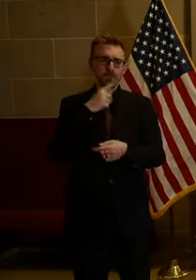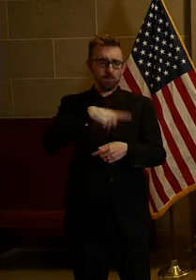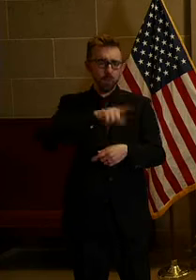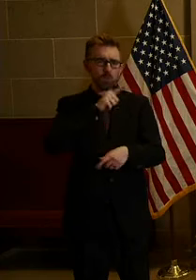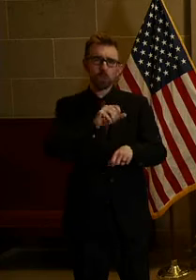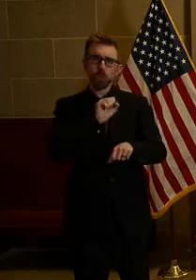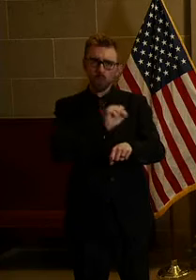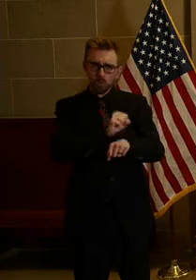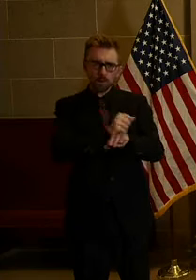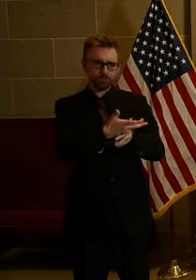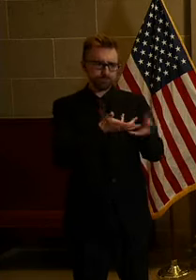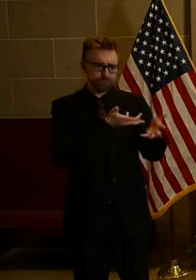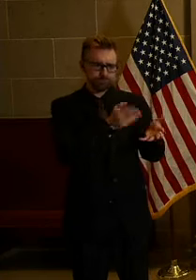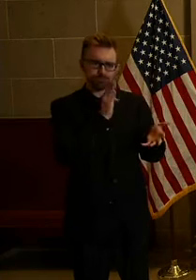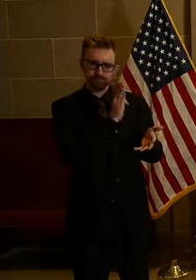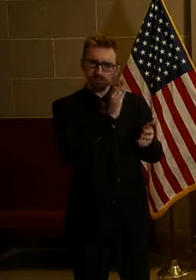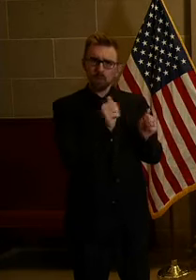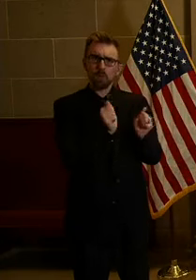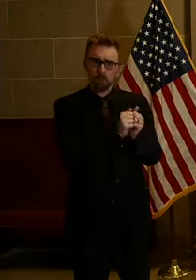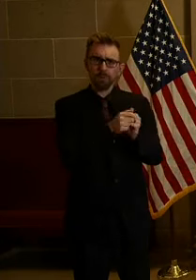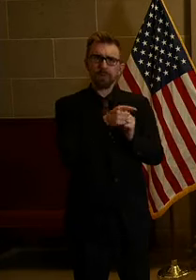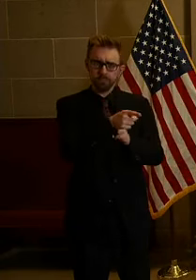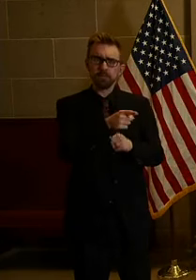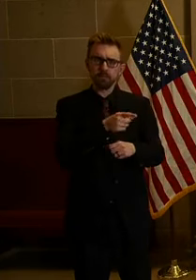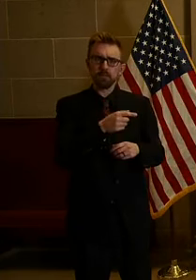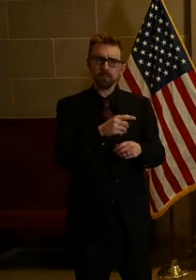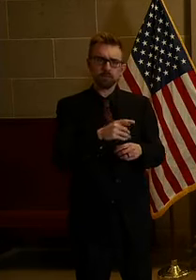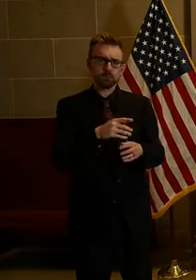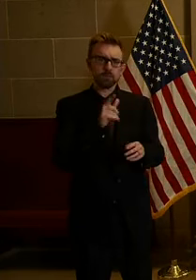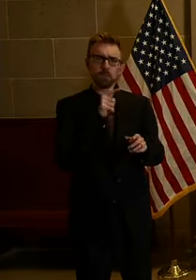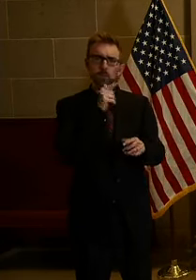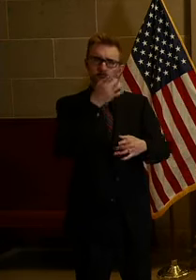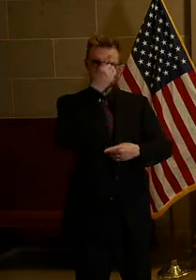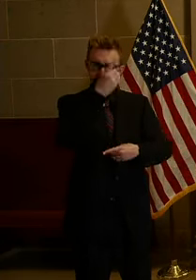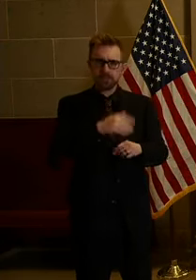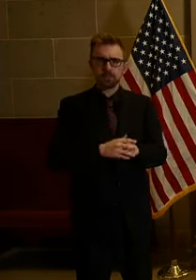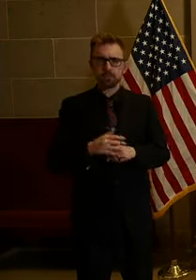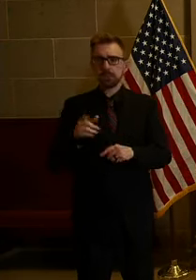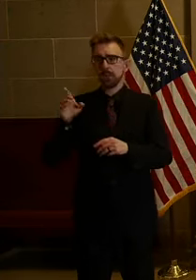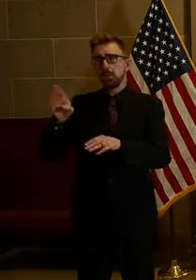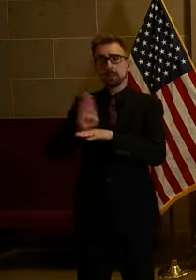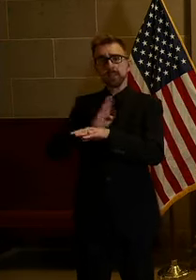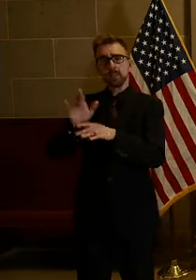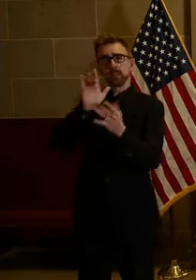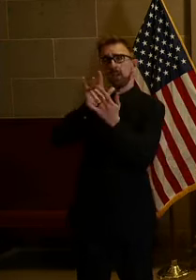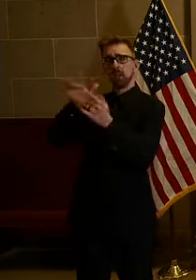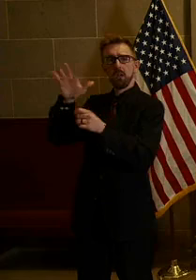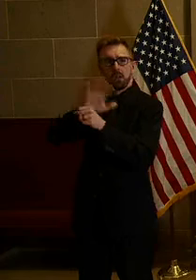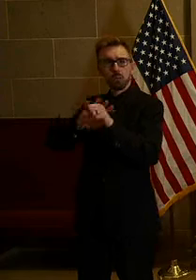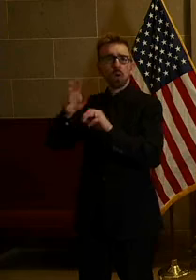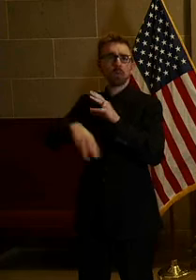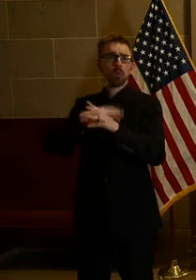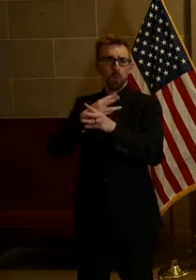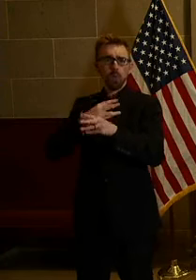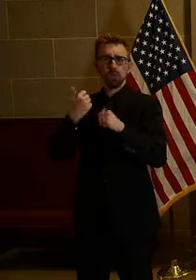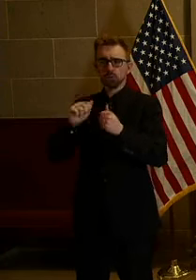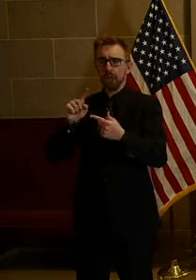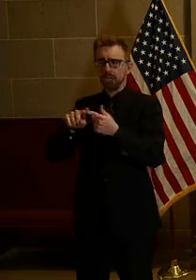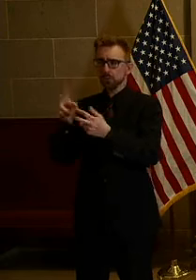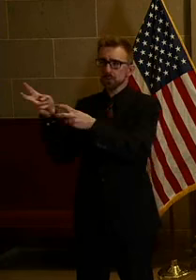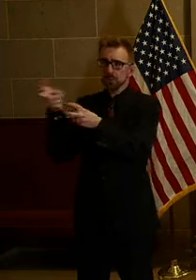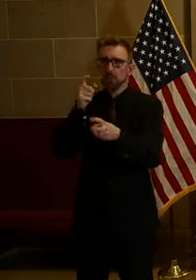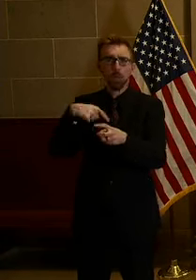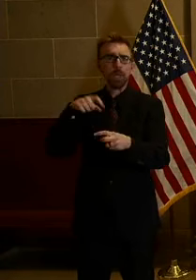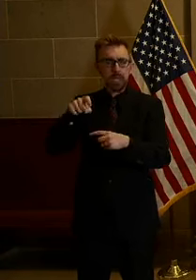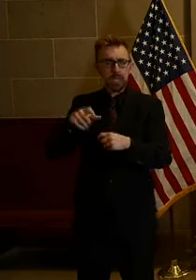We've had people reach out to places like China, like Mexico, all over the world, businesses state are trying to help. Businesses are often to retool